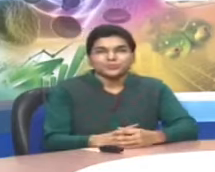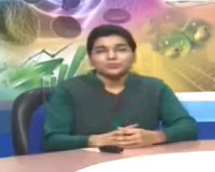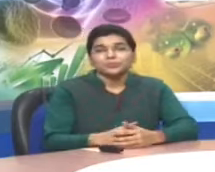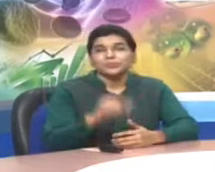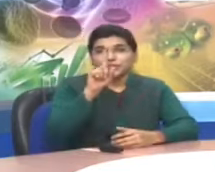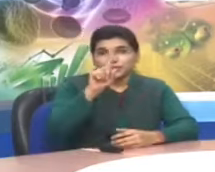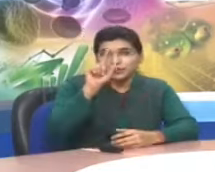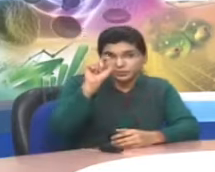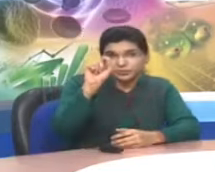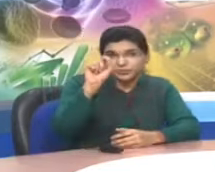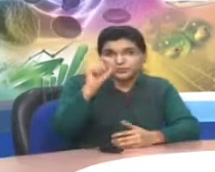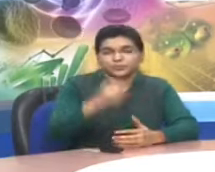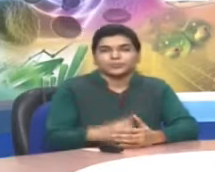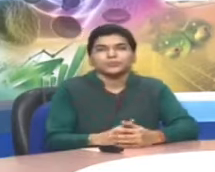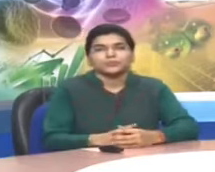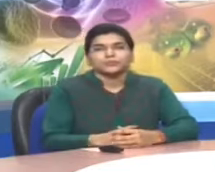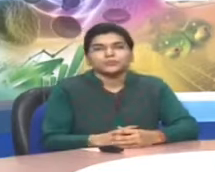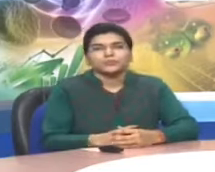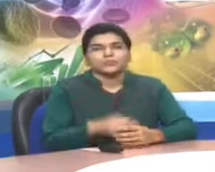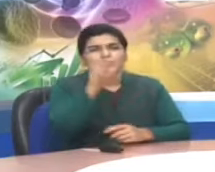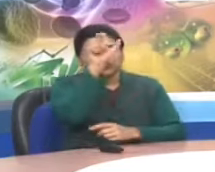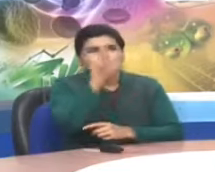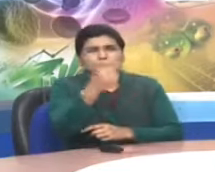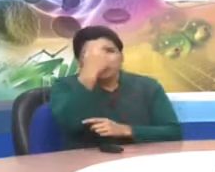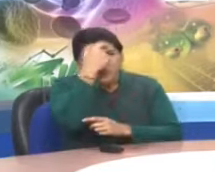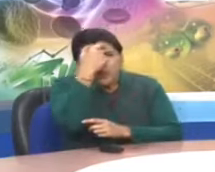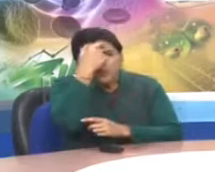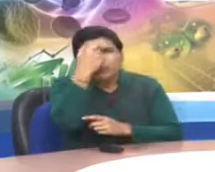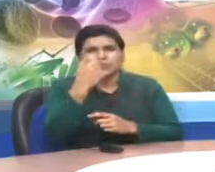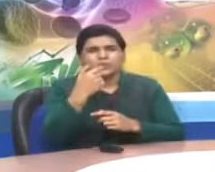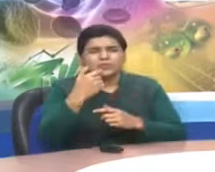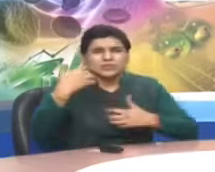Tenth word is sympathetic.